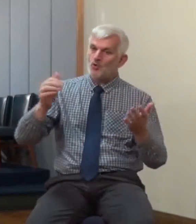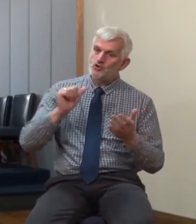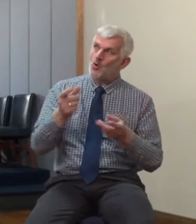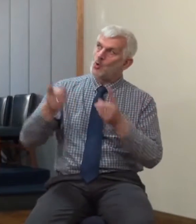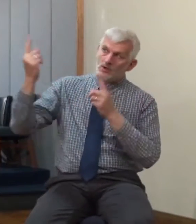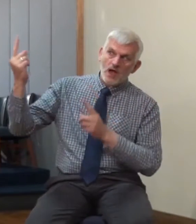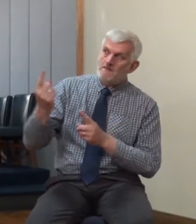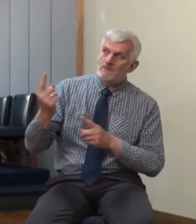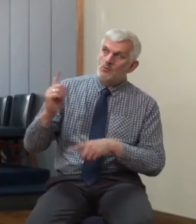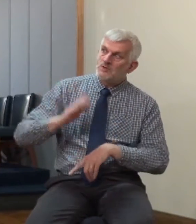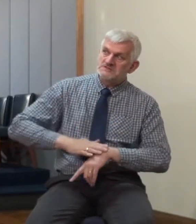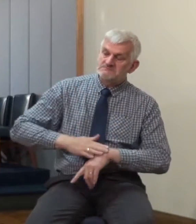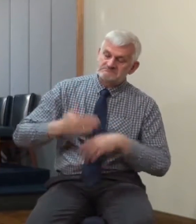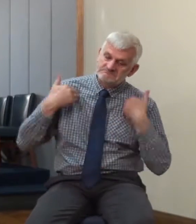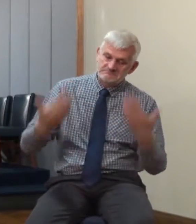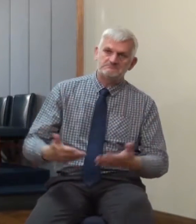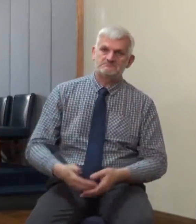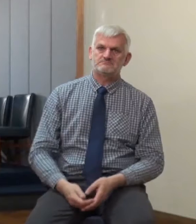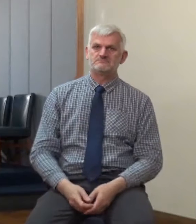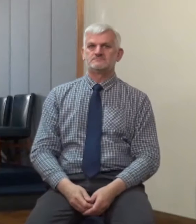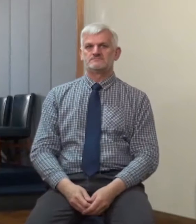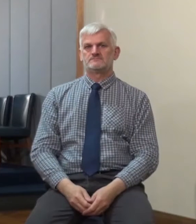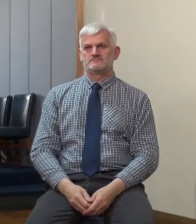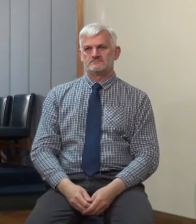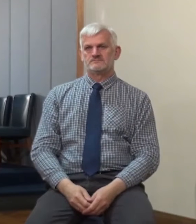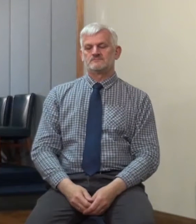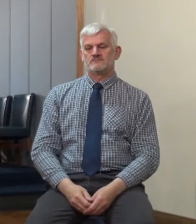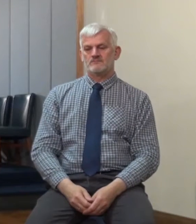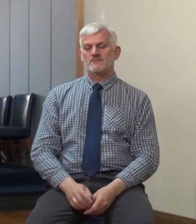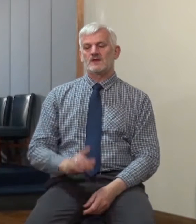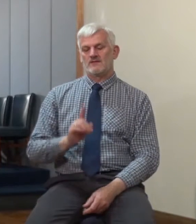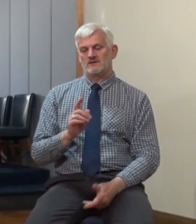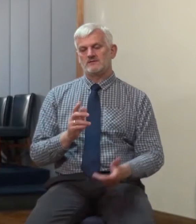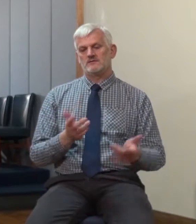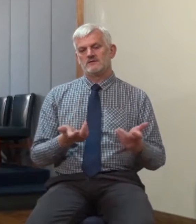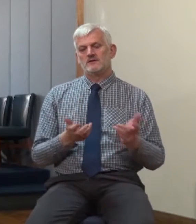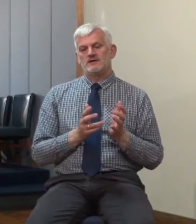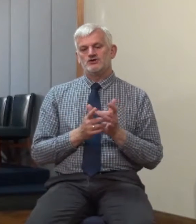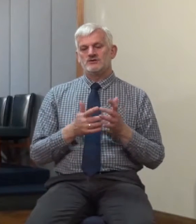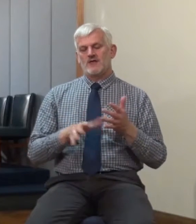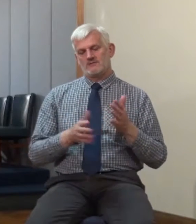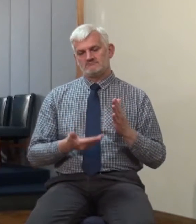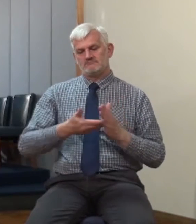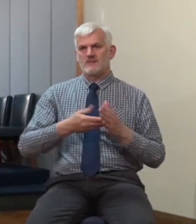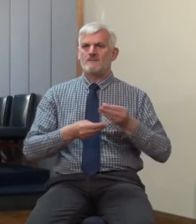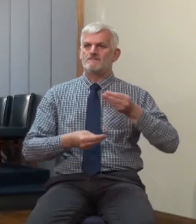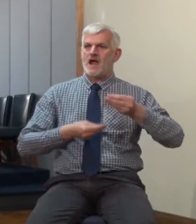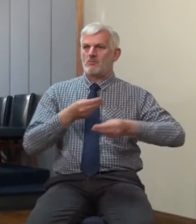come. And we'll look at what follows the immediate parable from verse 43,